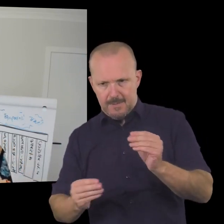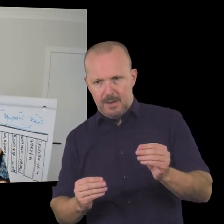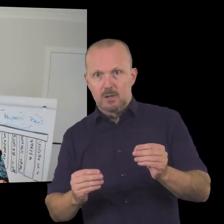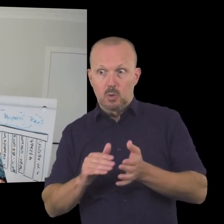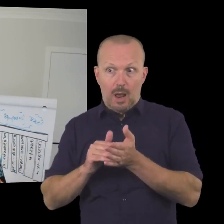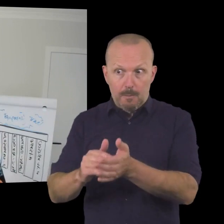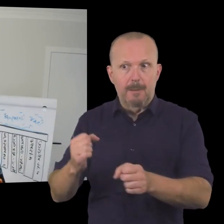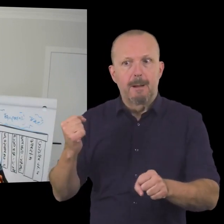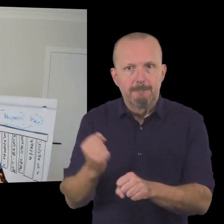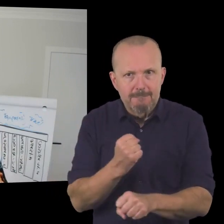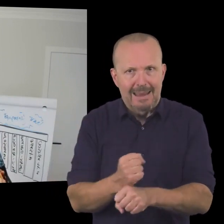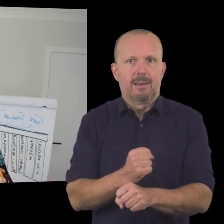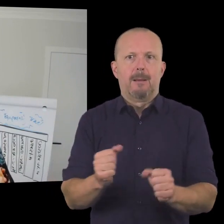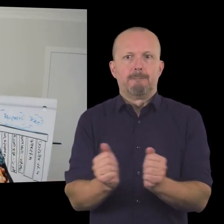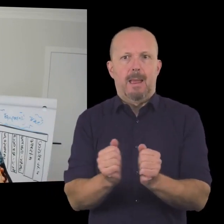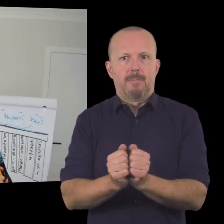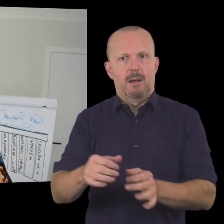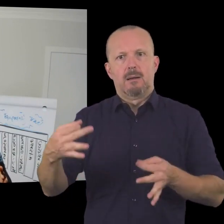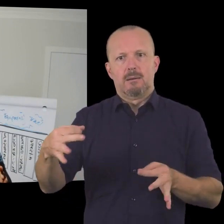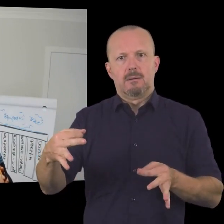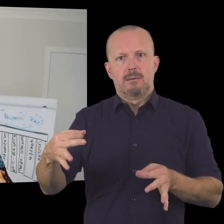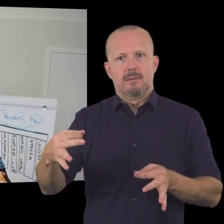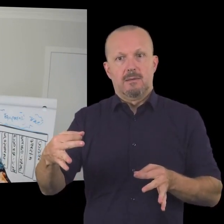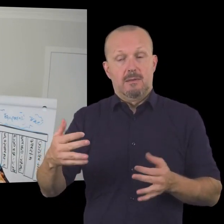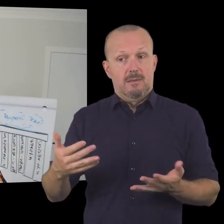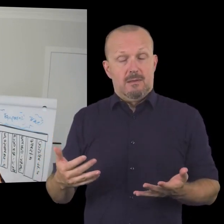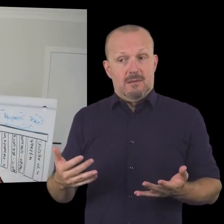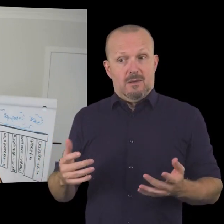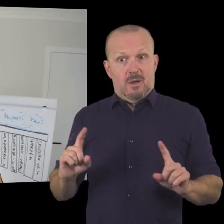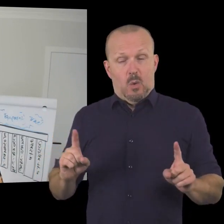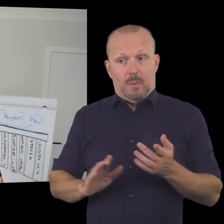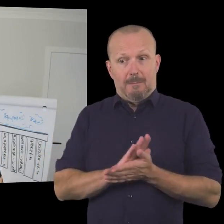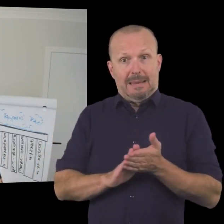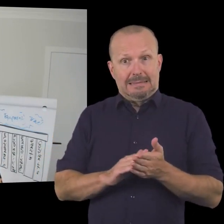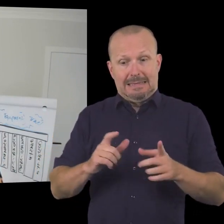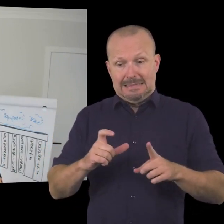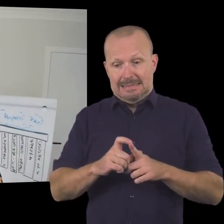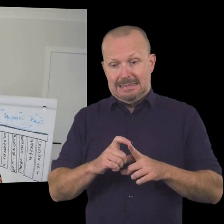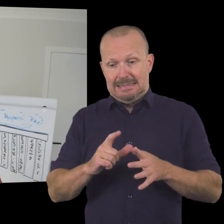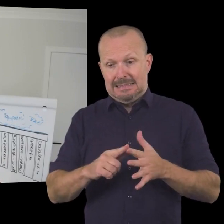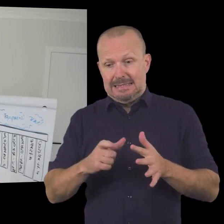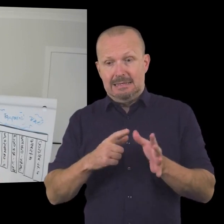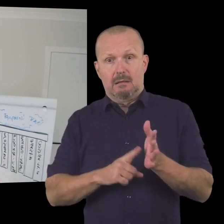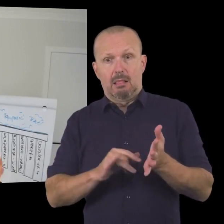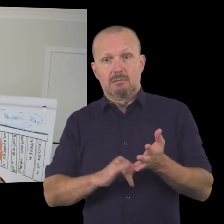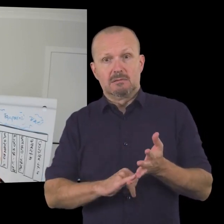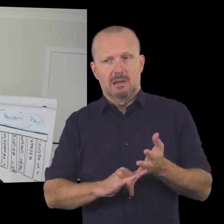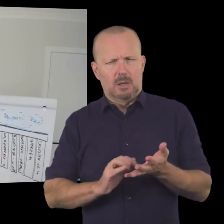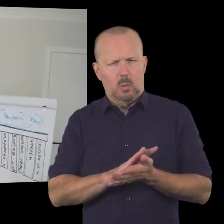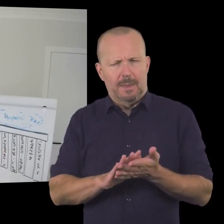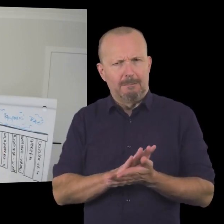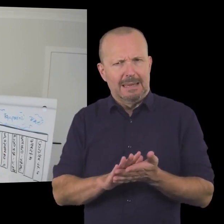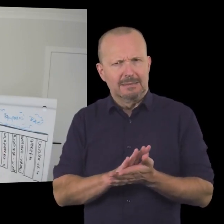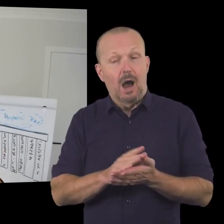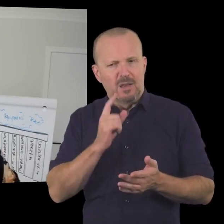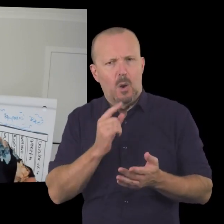make uh their paper so uh i won't even stand here and pretend i know what what decals are i'm pretty clear on